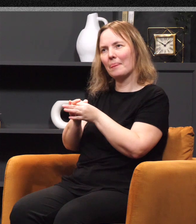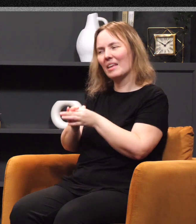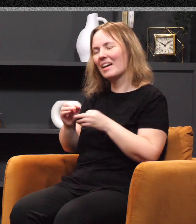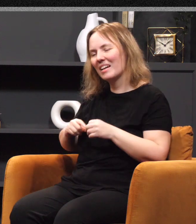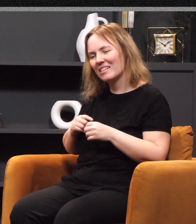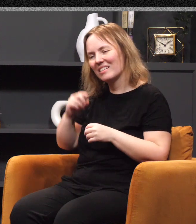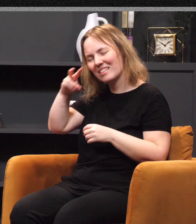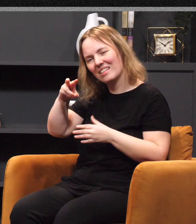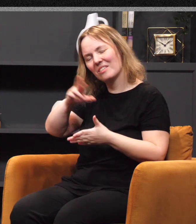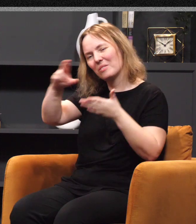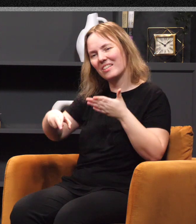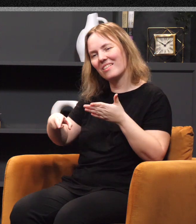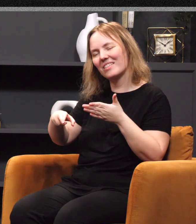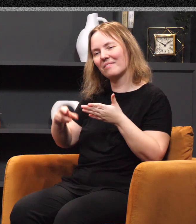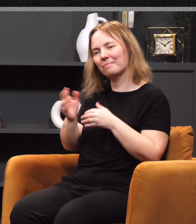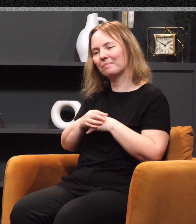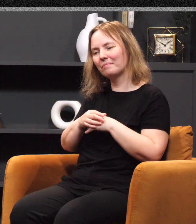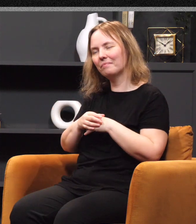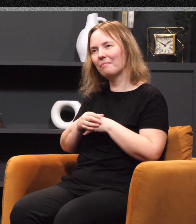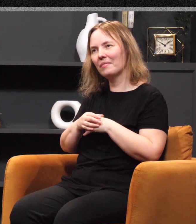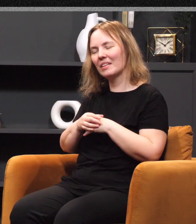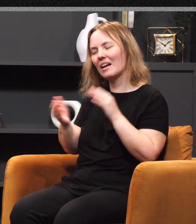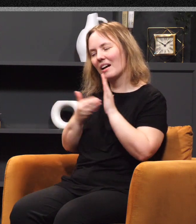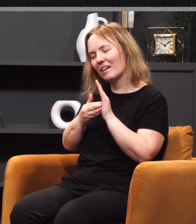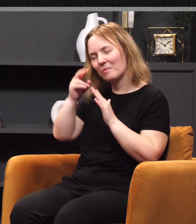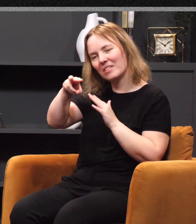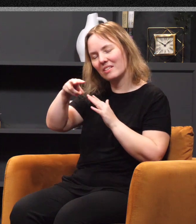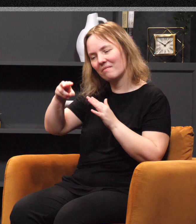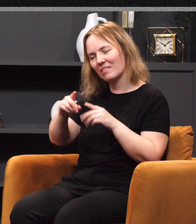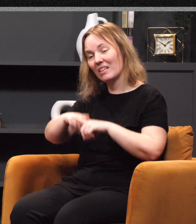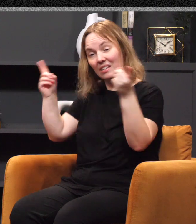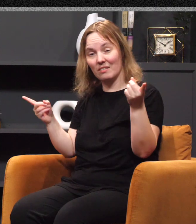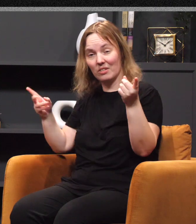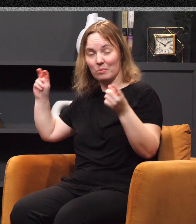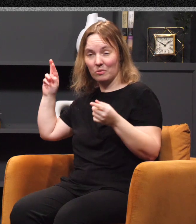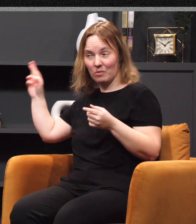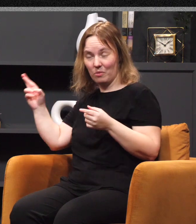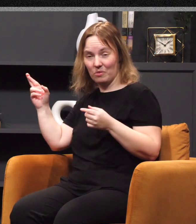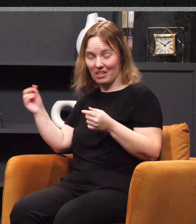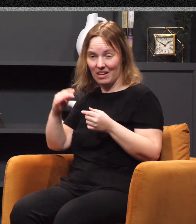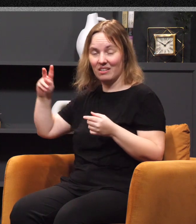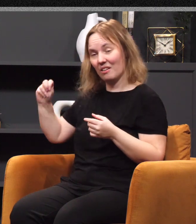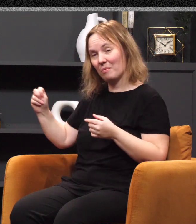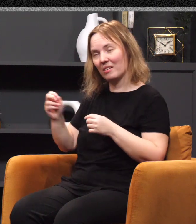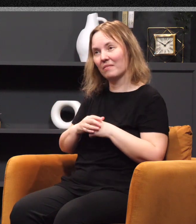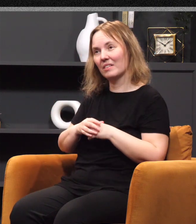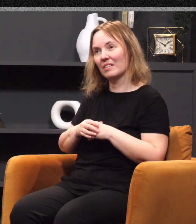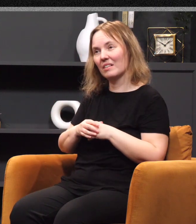seeing the fruit of that, because we're still attached. So, again, we see that contrast. The Bible says to us in James chapter 1, let